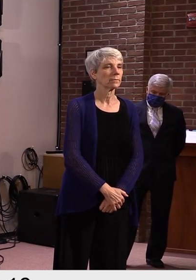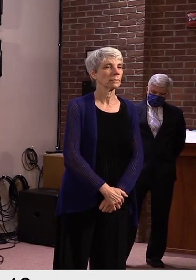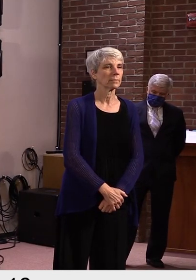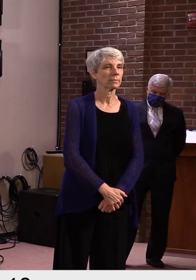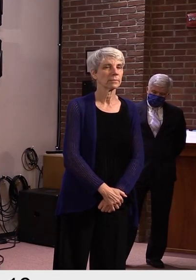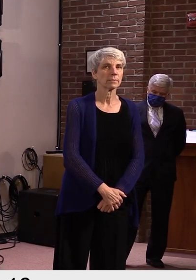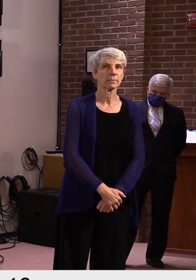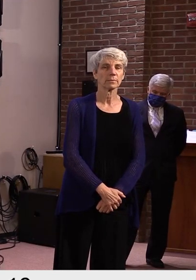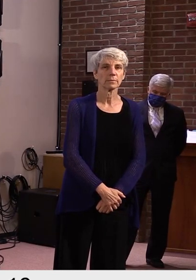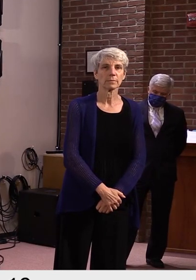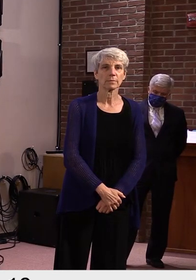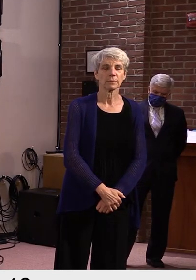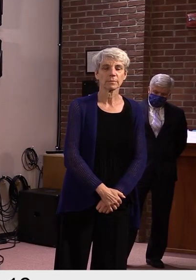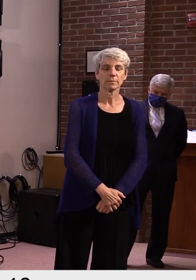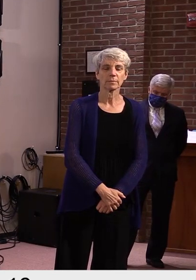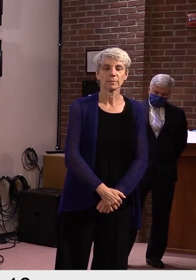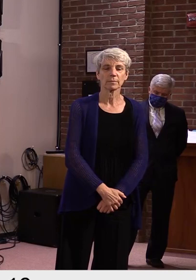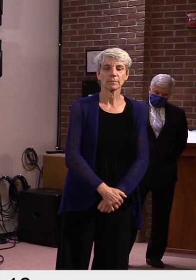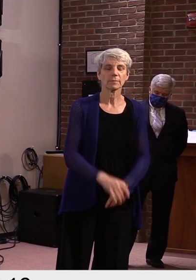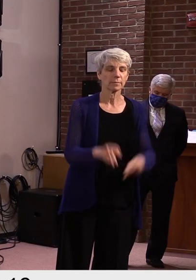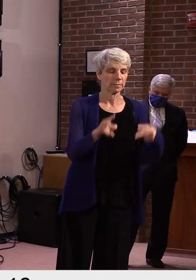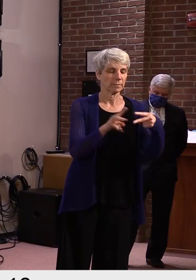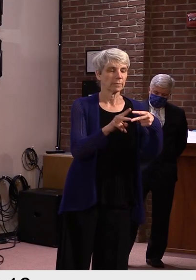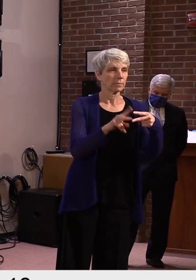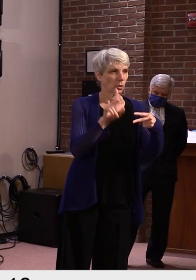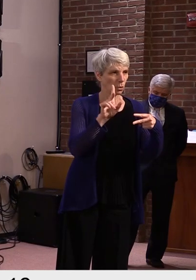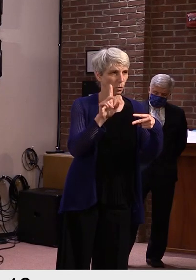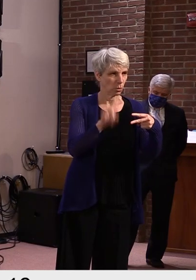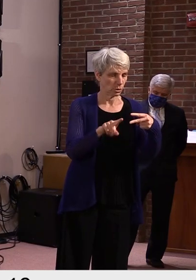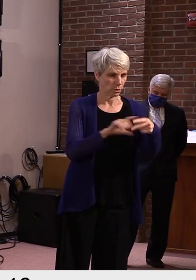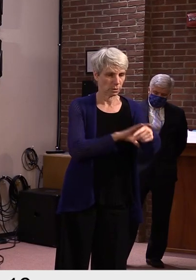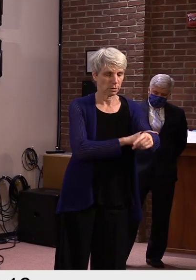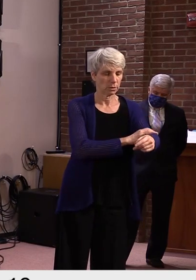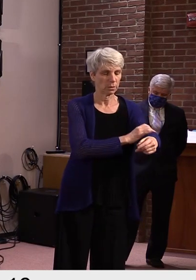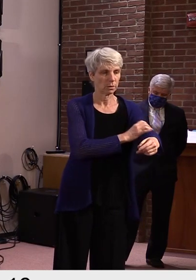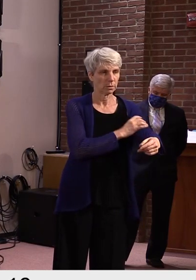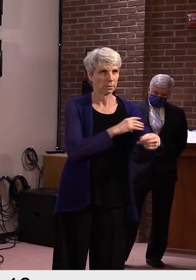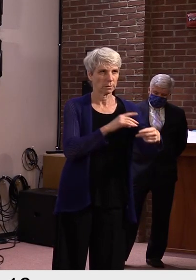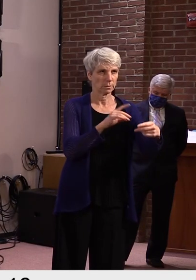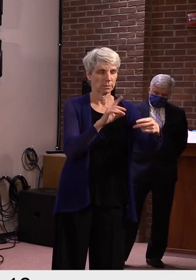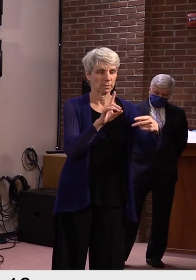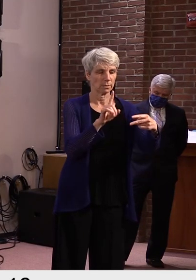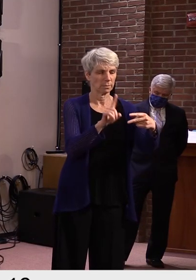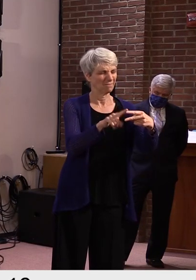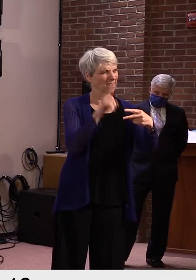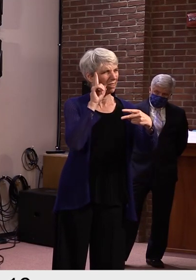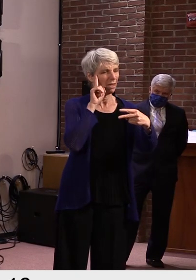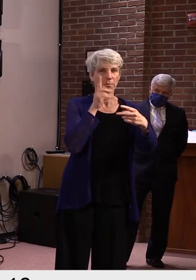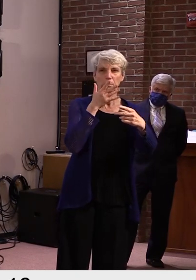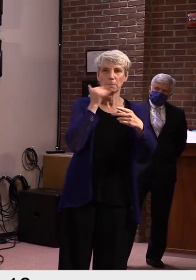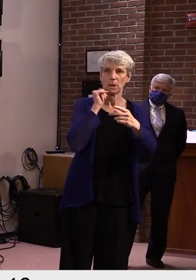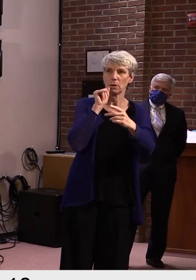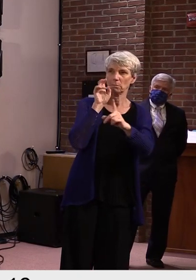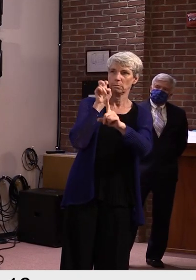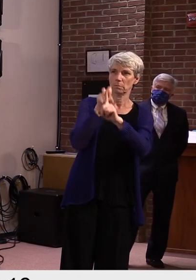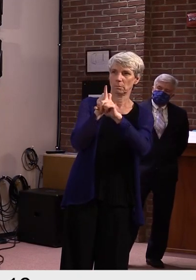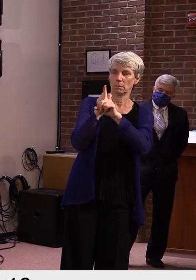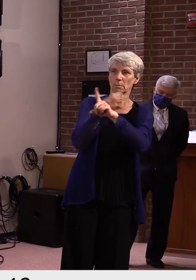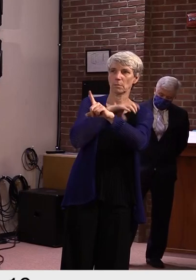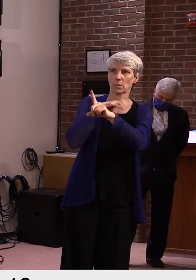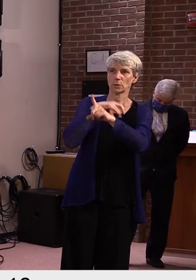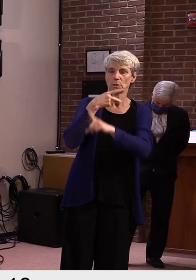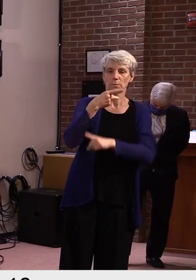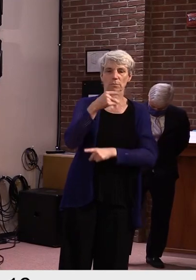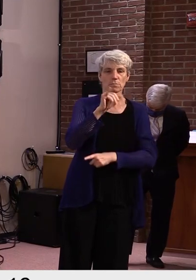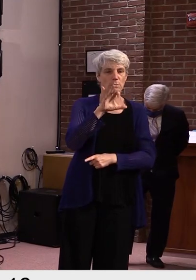I have a couple of questions. The first is for, I believe, Commissioner Pichak. You were speaking